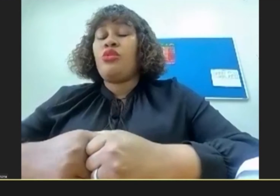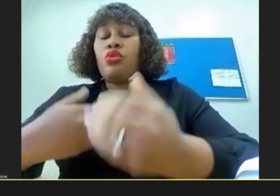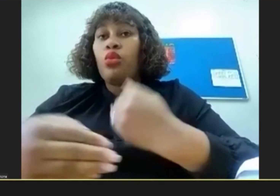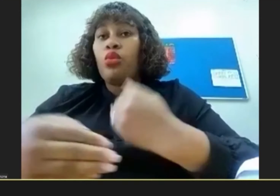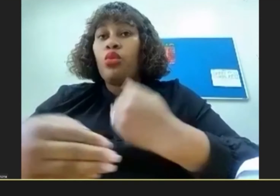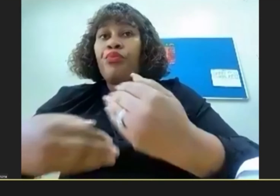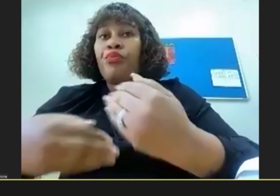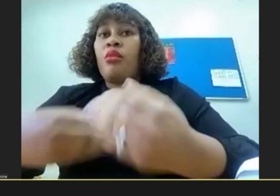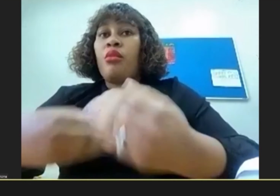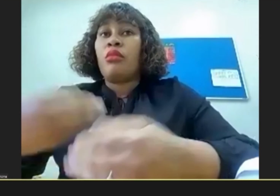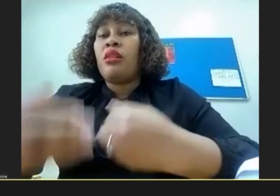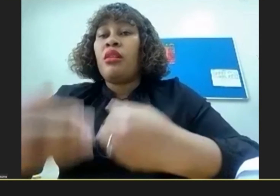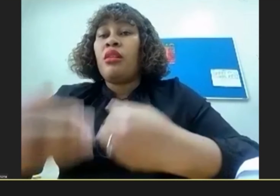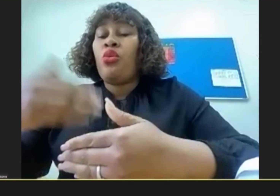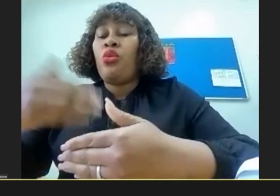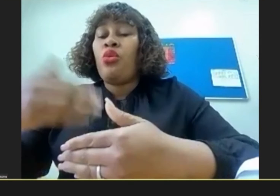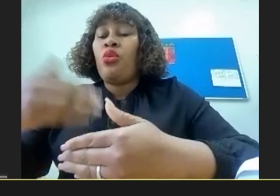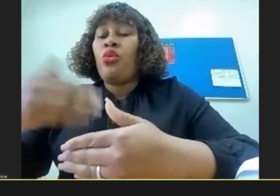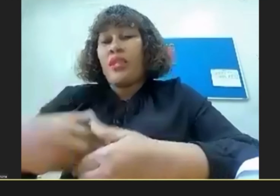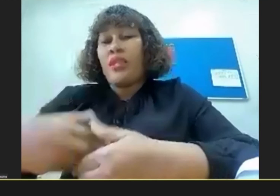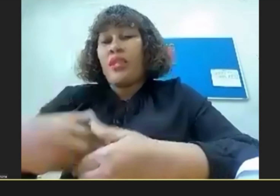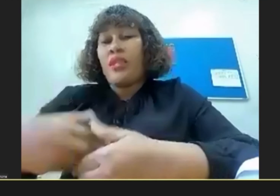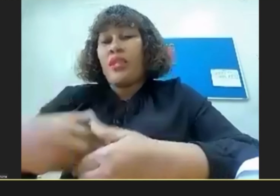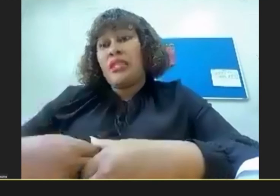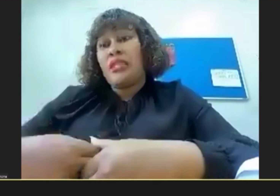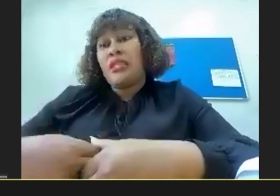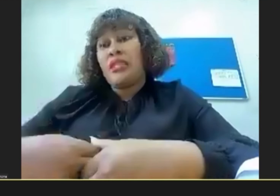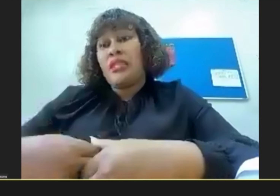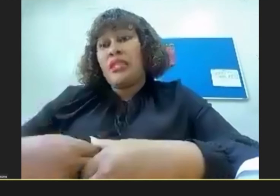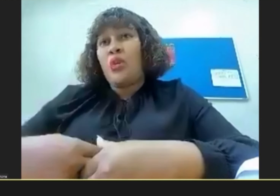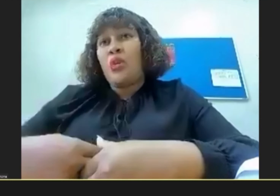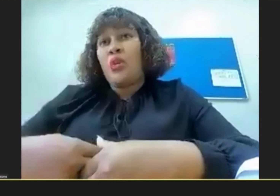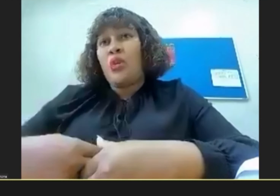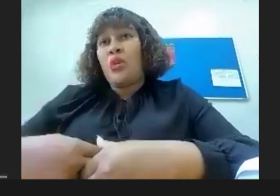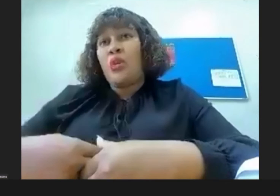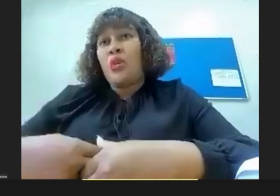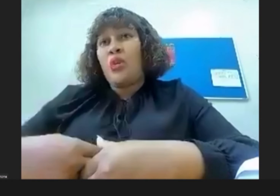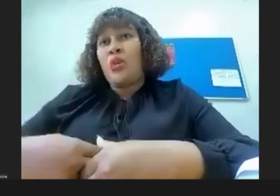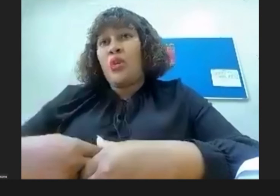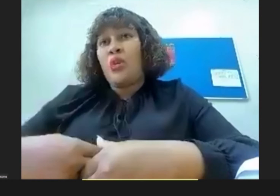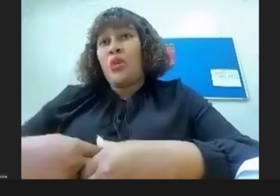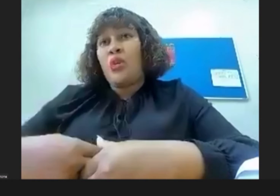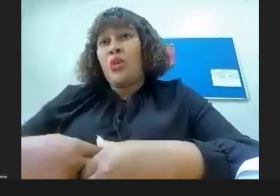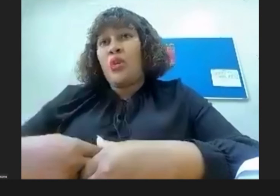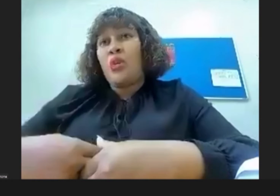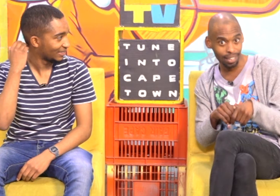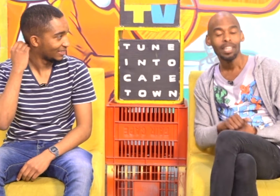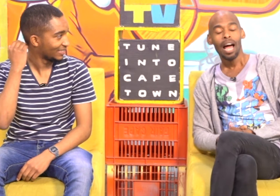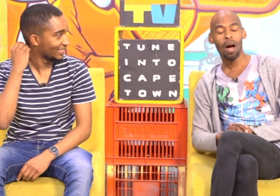need to know You know, it's deeper than that Wow So that's how I became How Sibone How